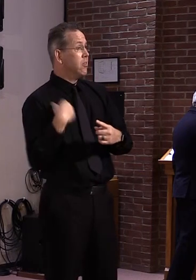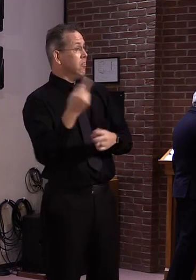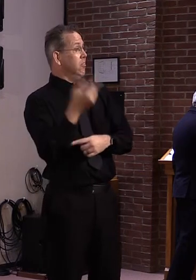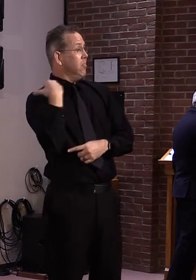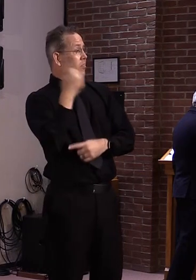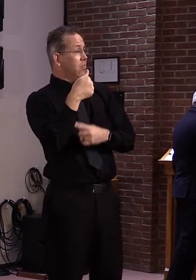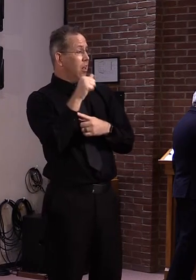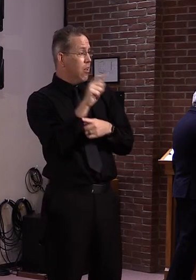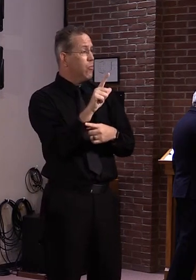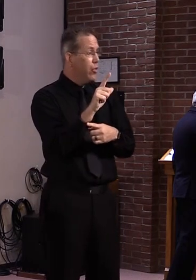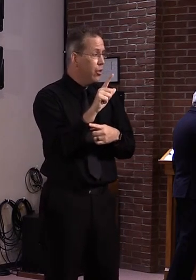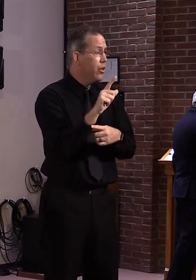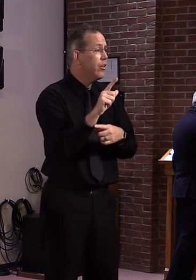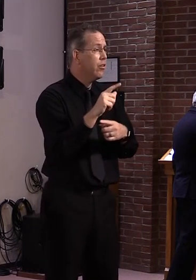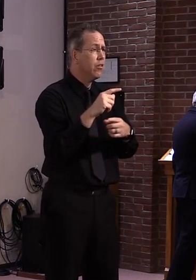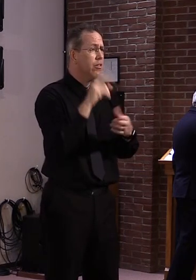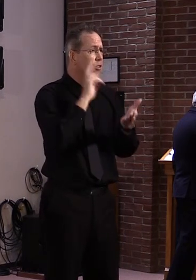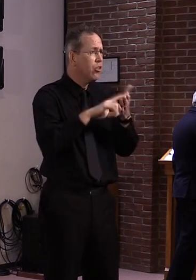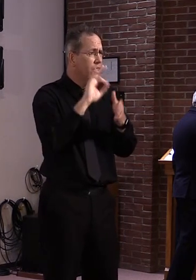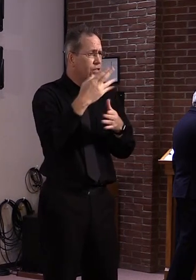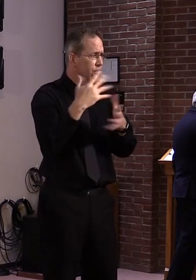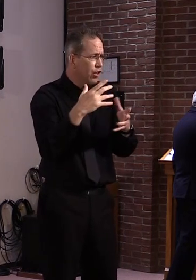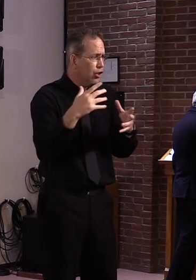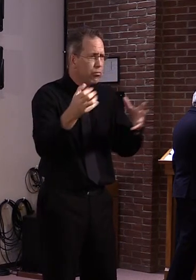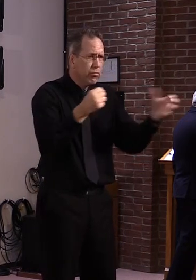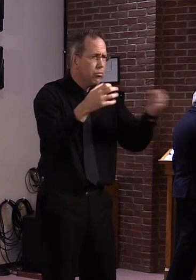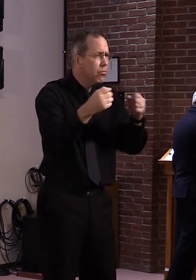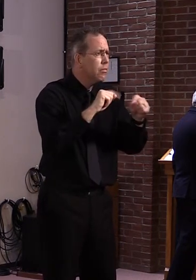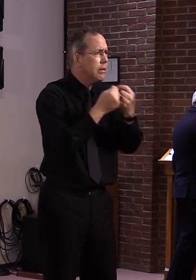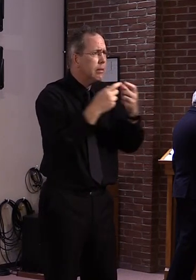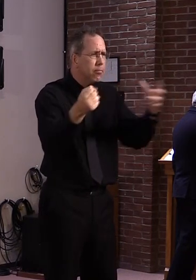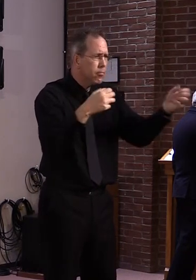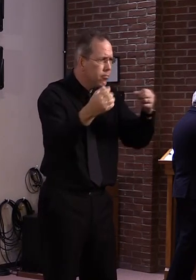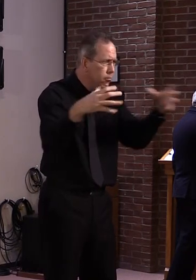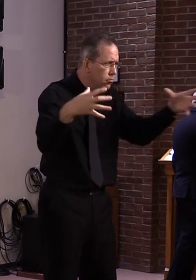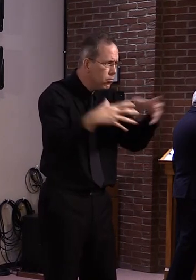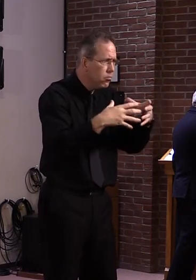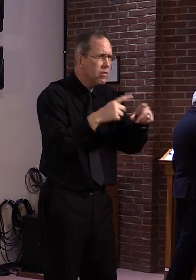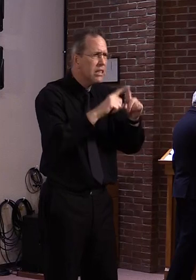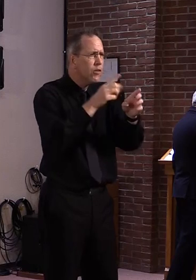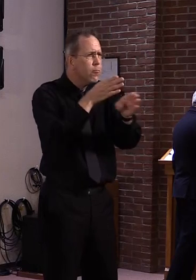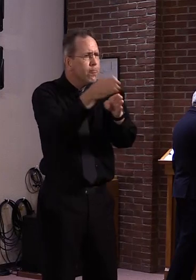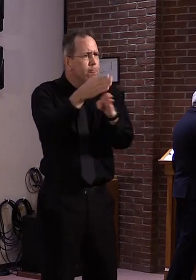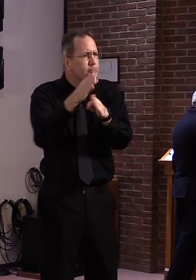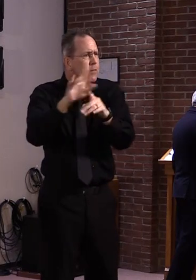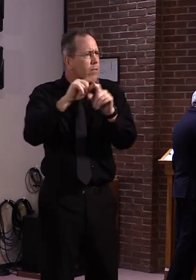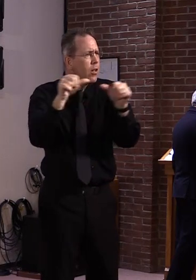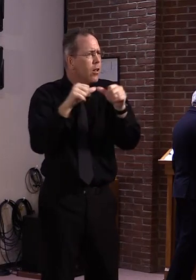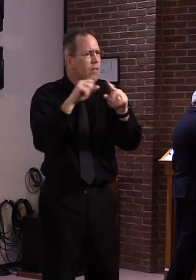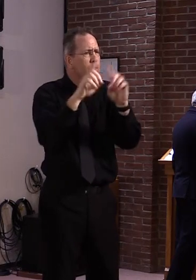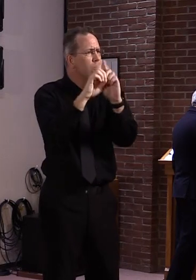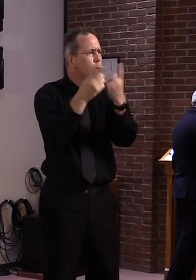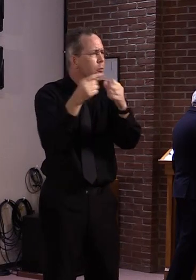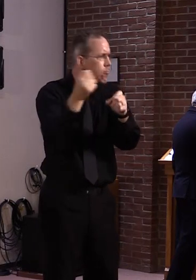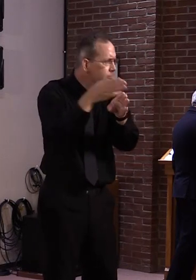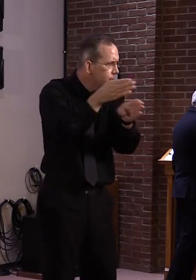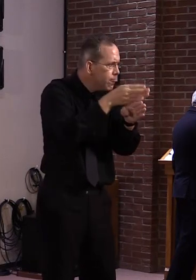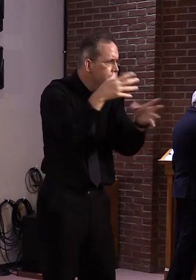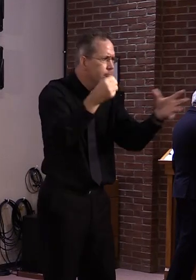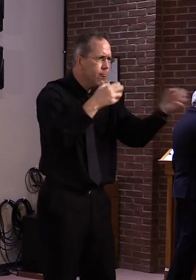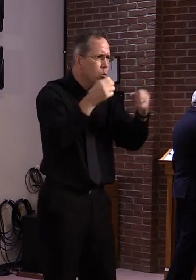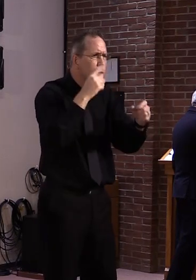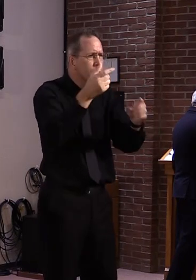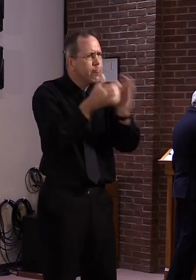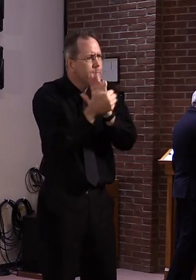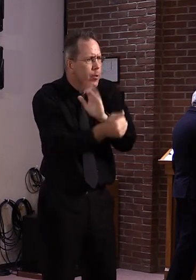many people at the table, experts from every field, those in the pandemic community, those